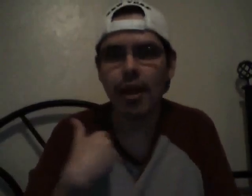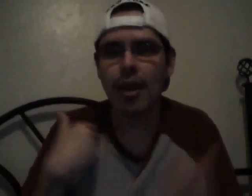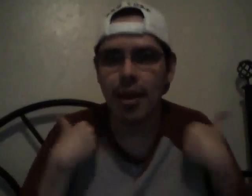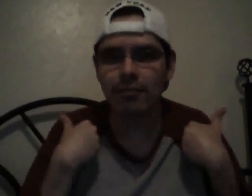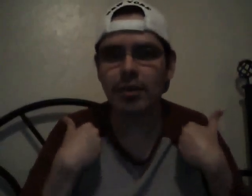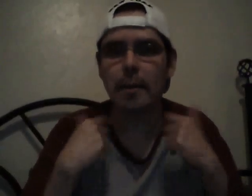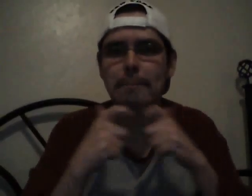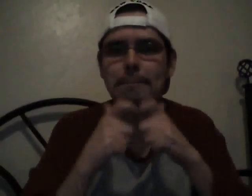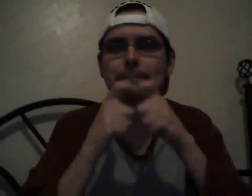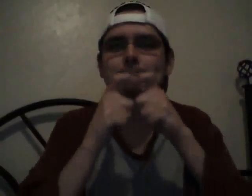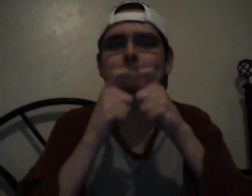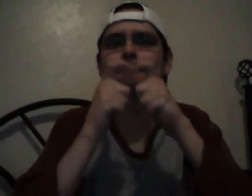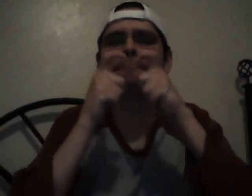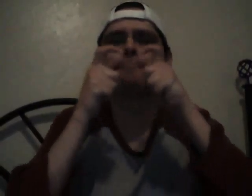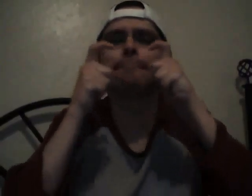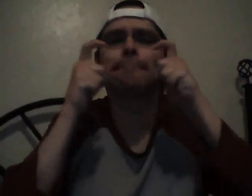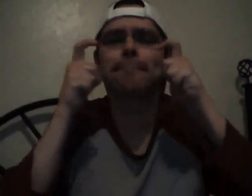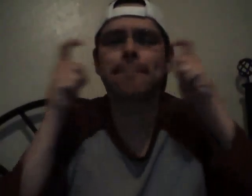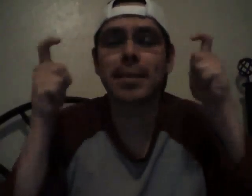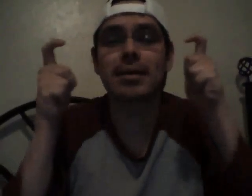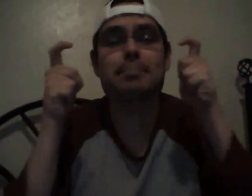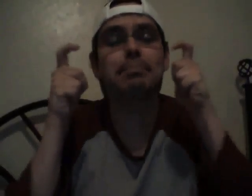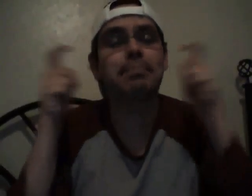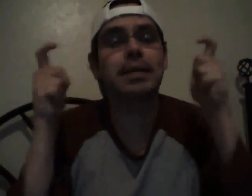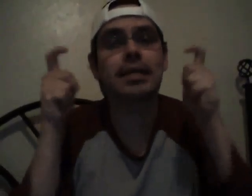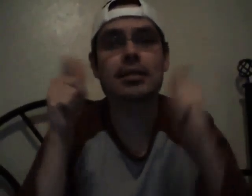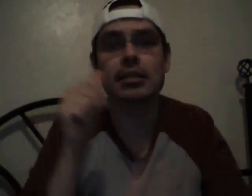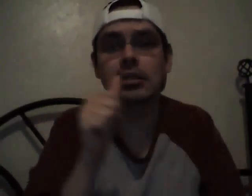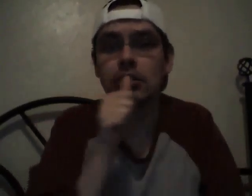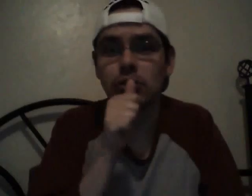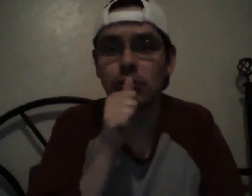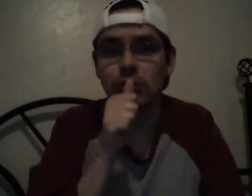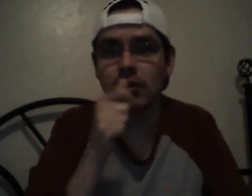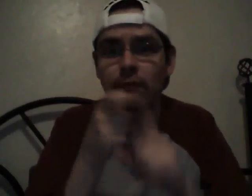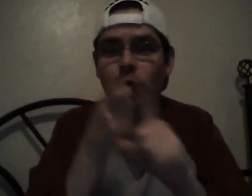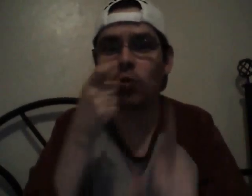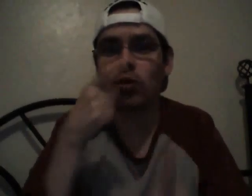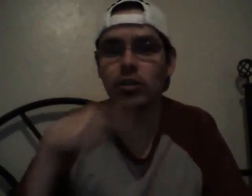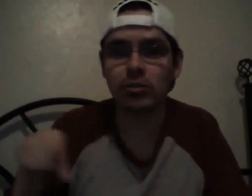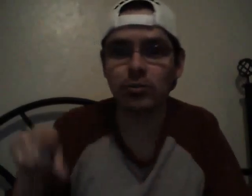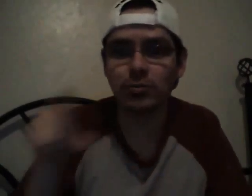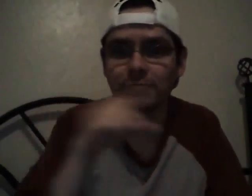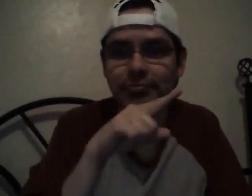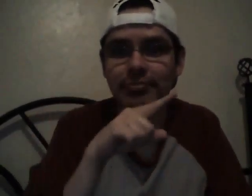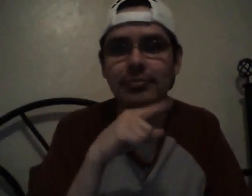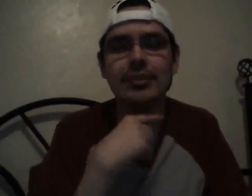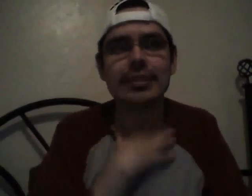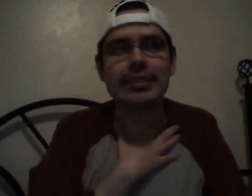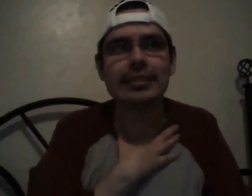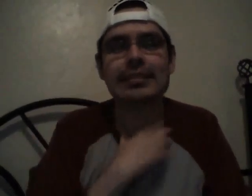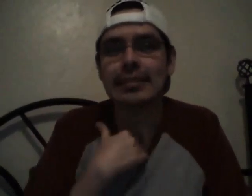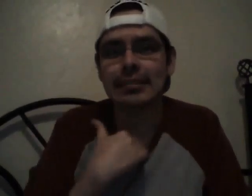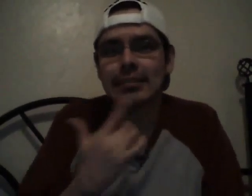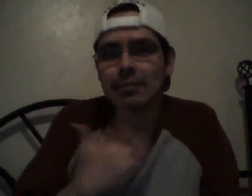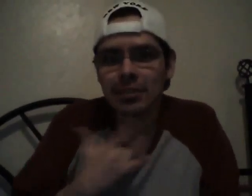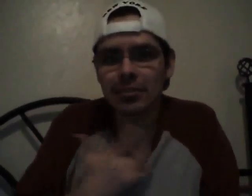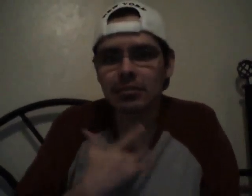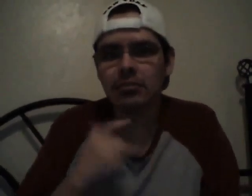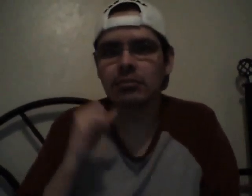issued the check. But it's all a thing, and cops here can't investigate because the bad guy lives here in a town near Toronto,